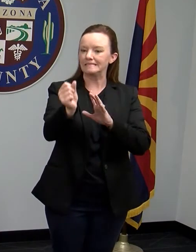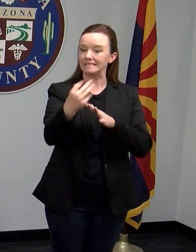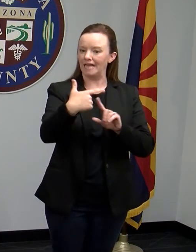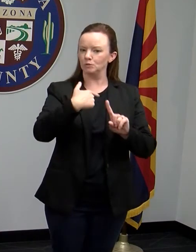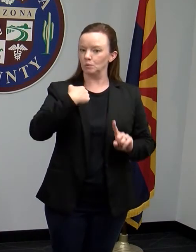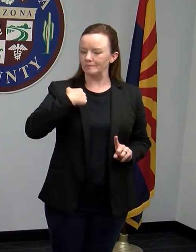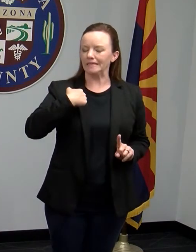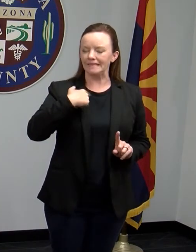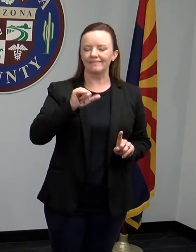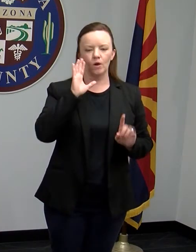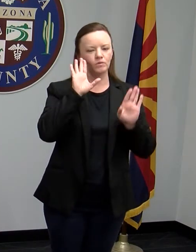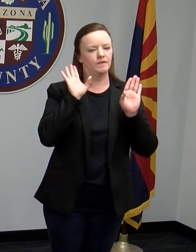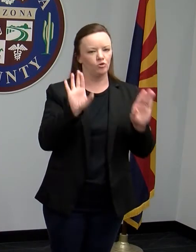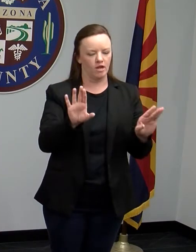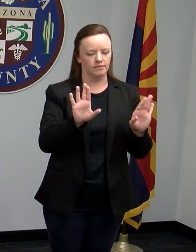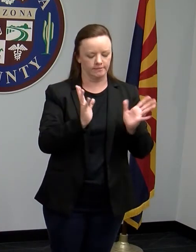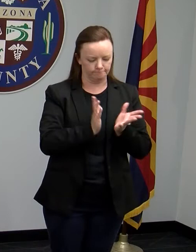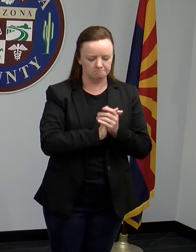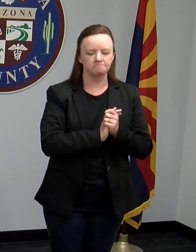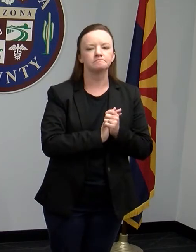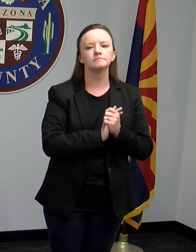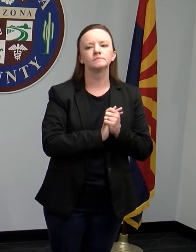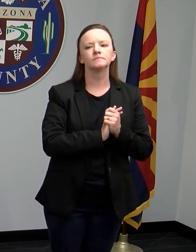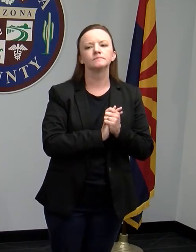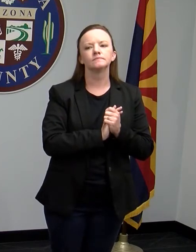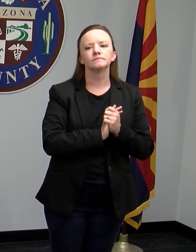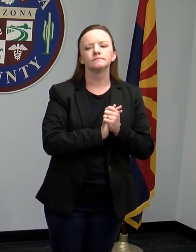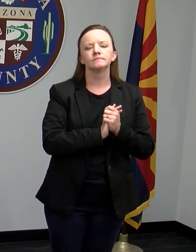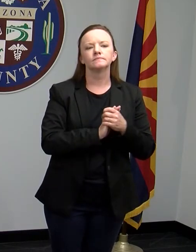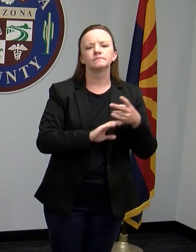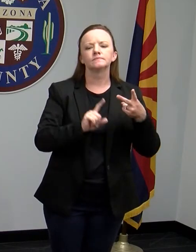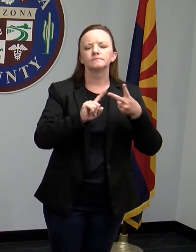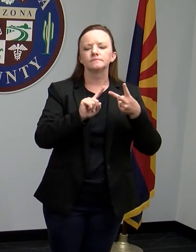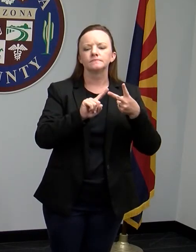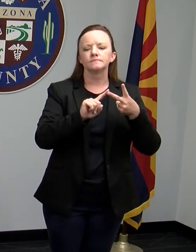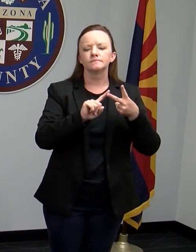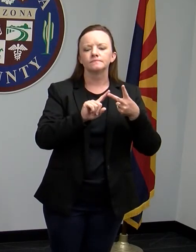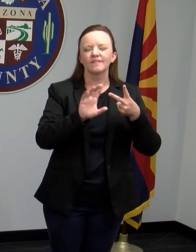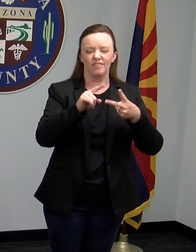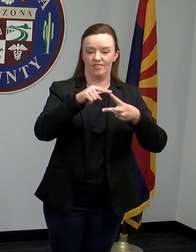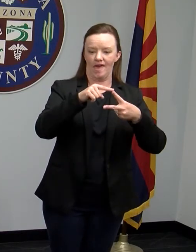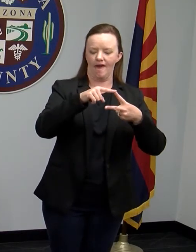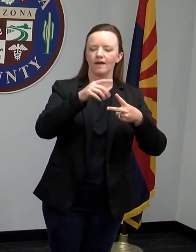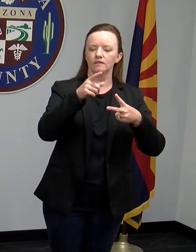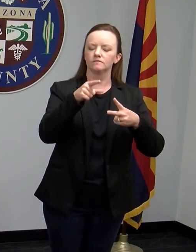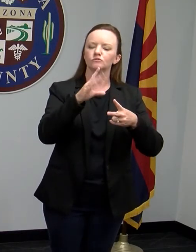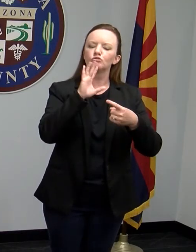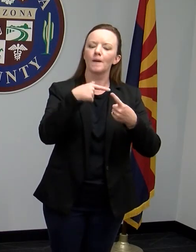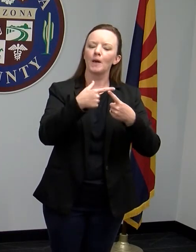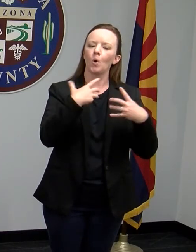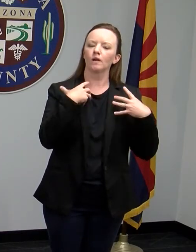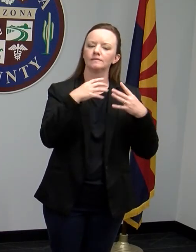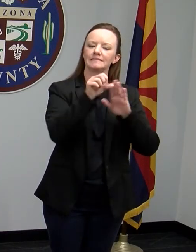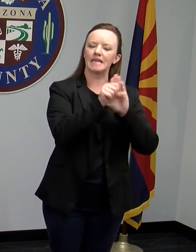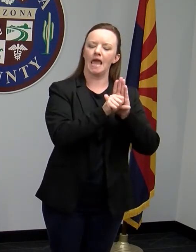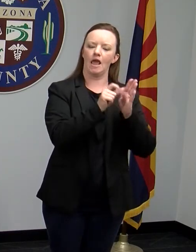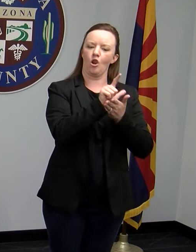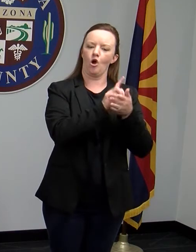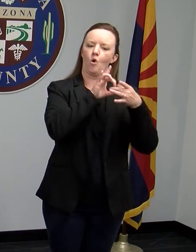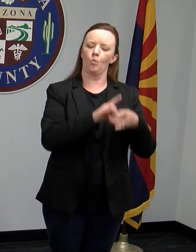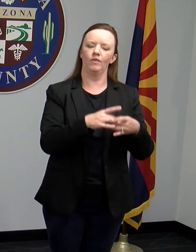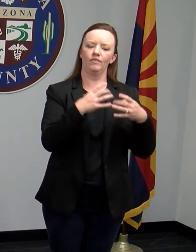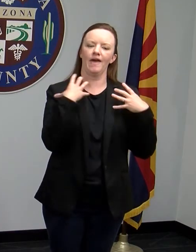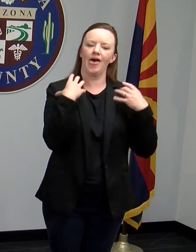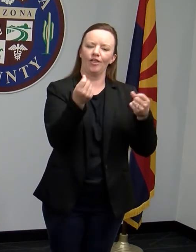would be great today. And then the one where you, the health privacy one that you are citing. And then I did have